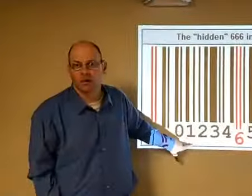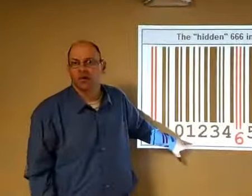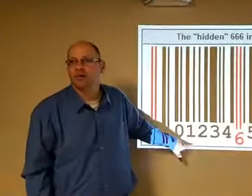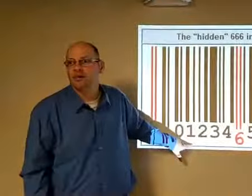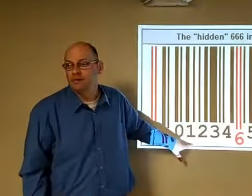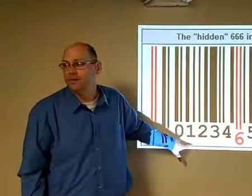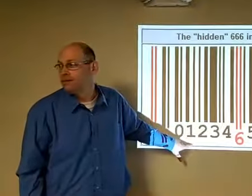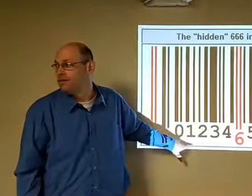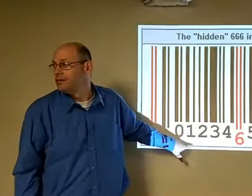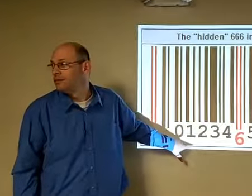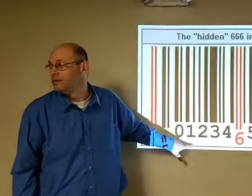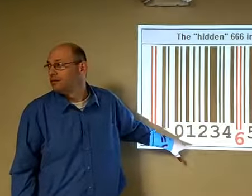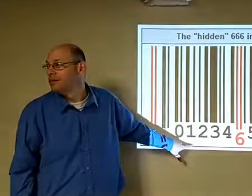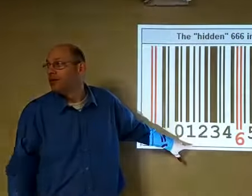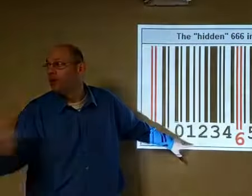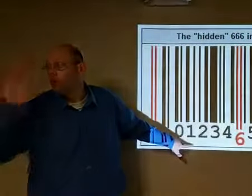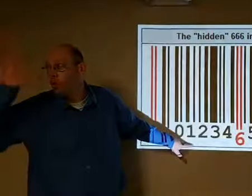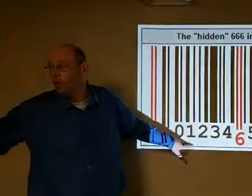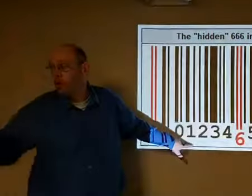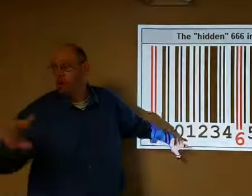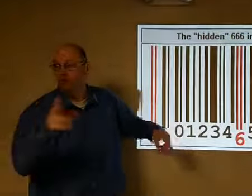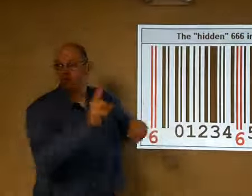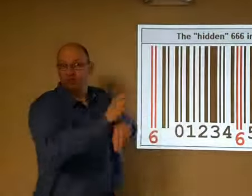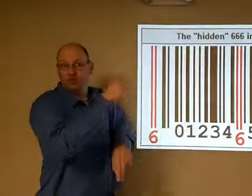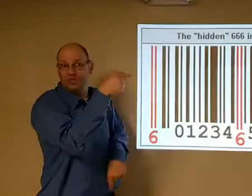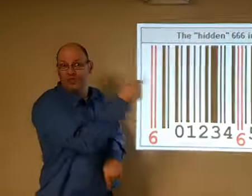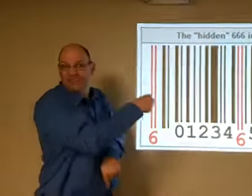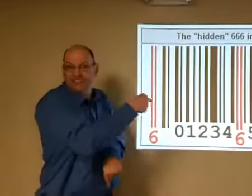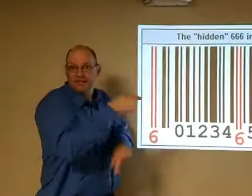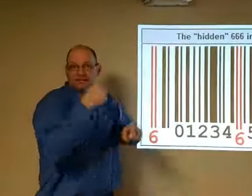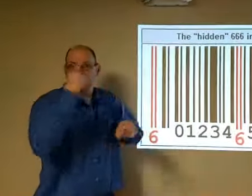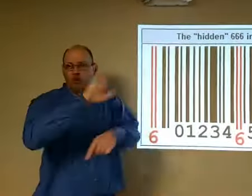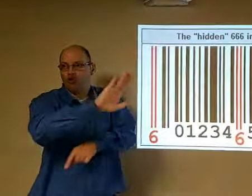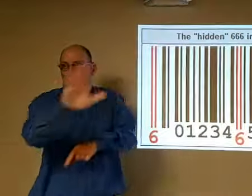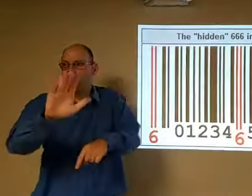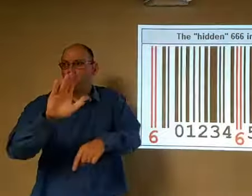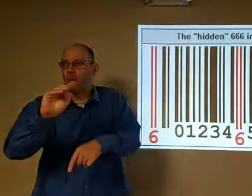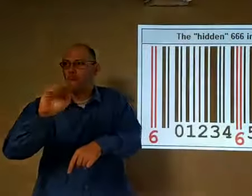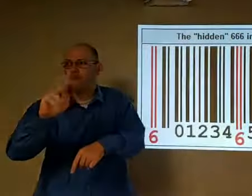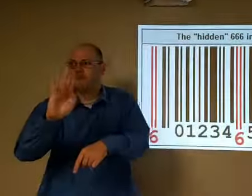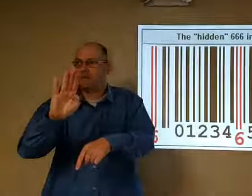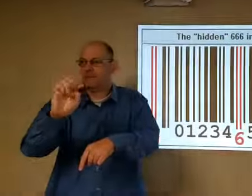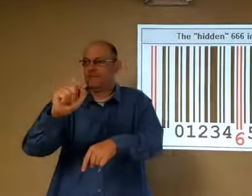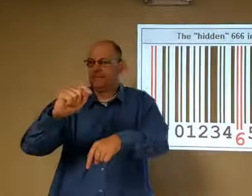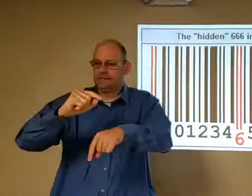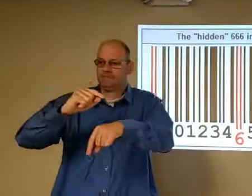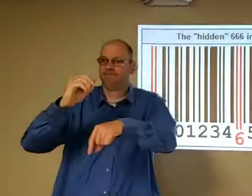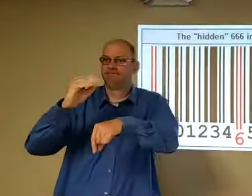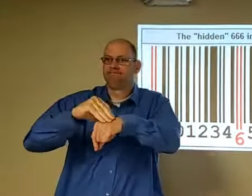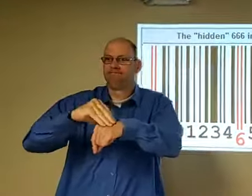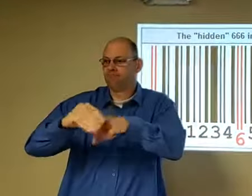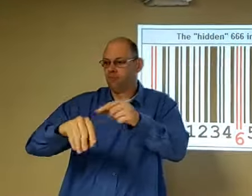yeah you're right not all people have seen this or they use this but they will